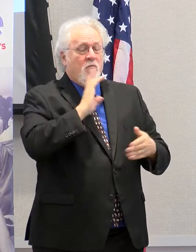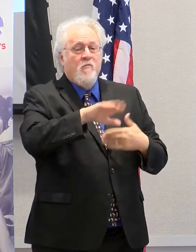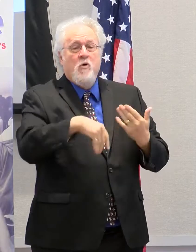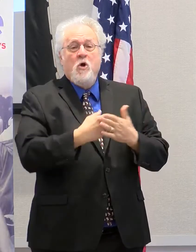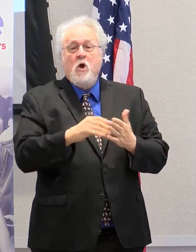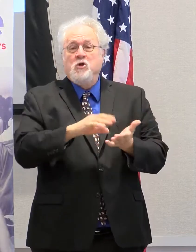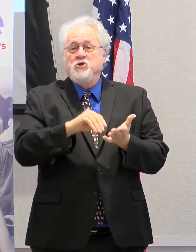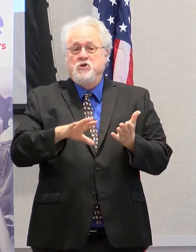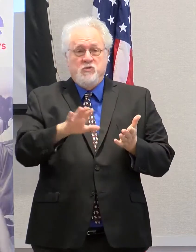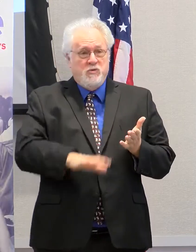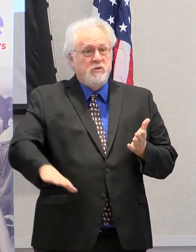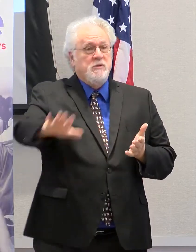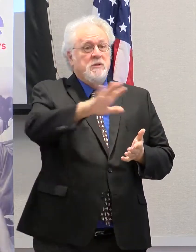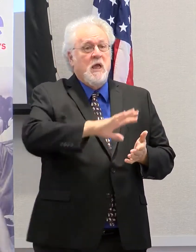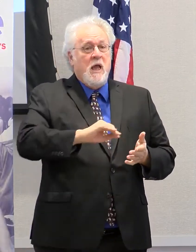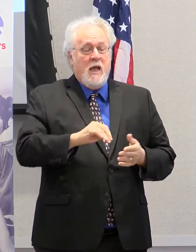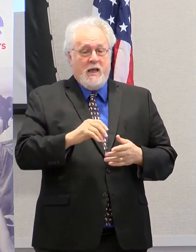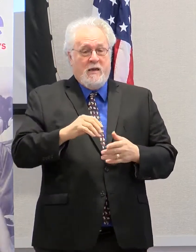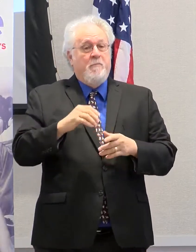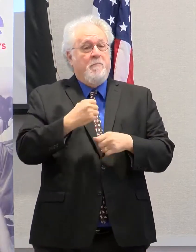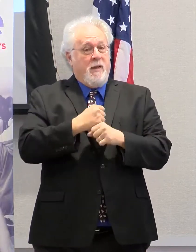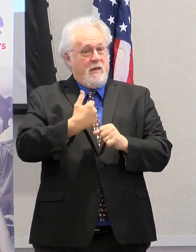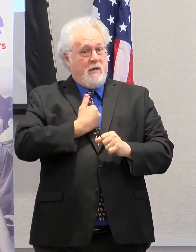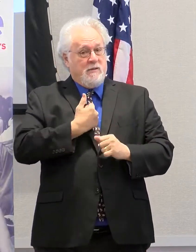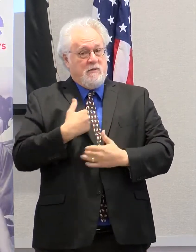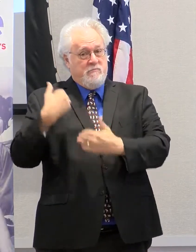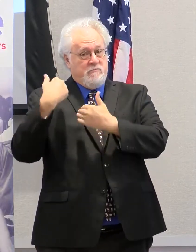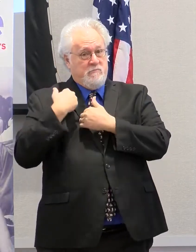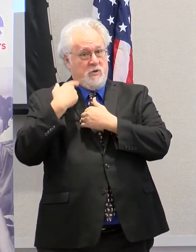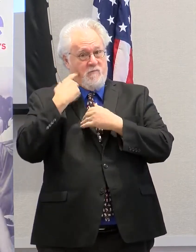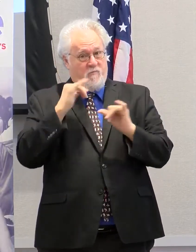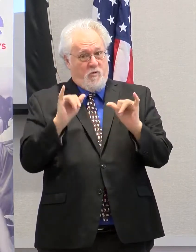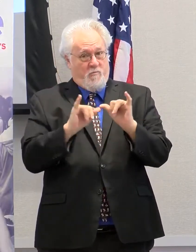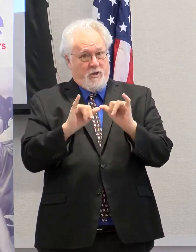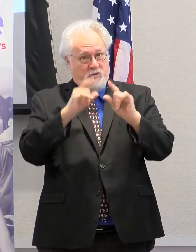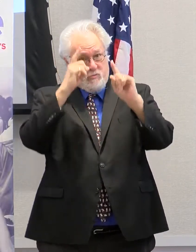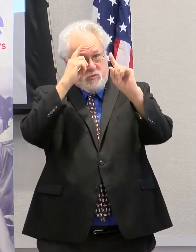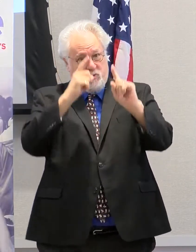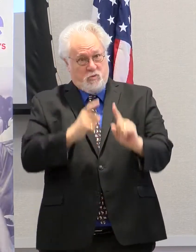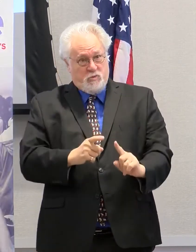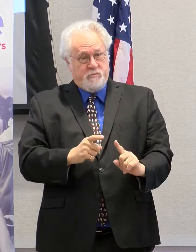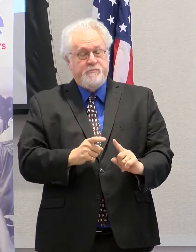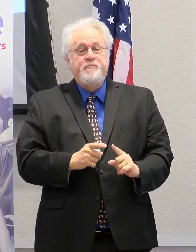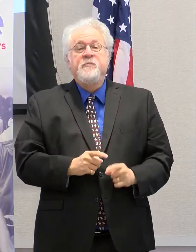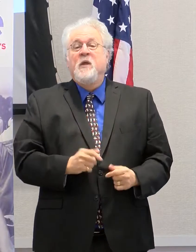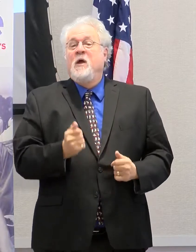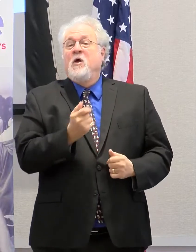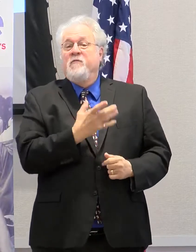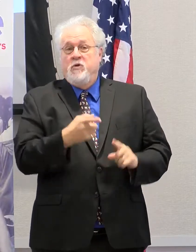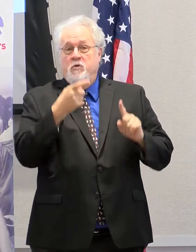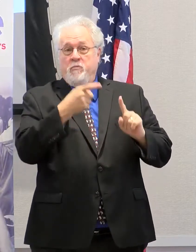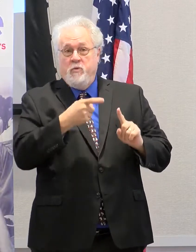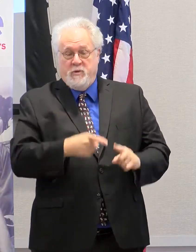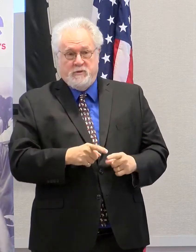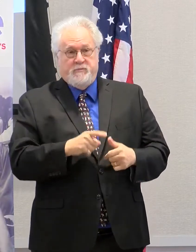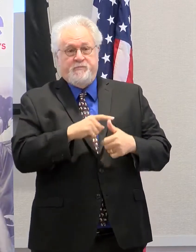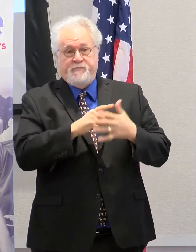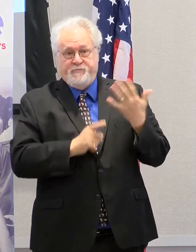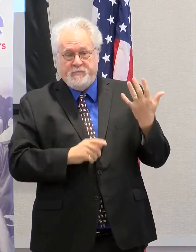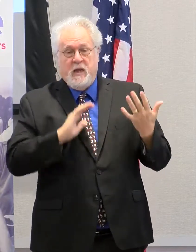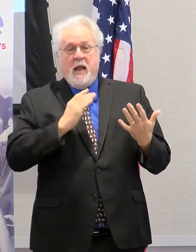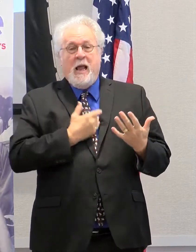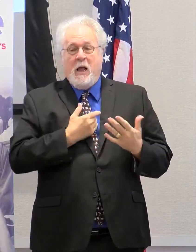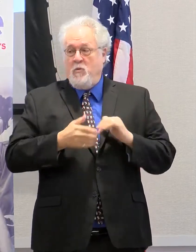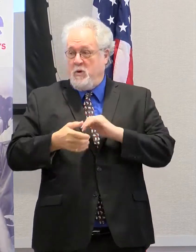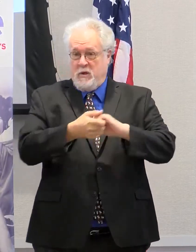in the region and holding ourselves accountable to measurable goals. Here are just a few points to consider about